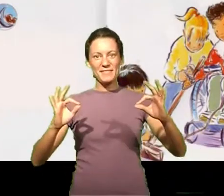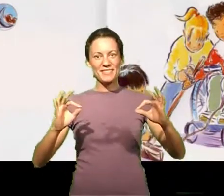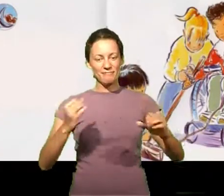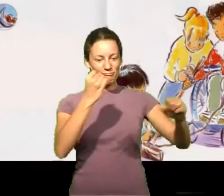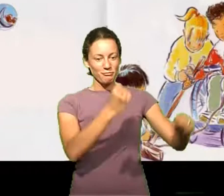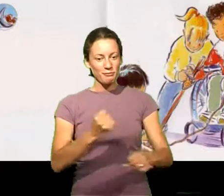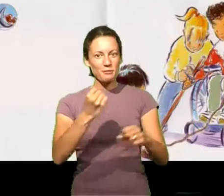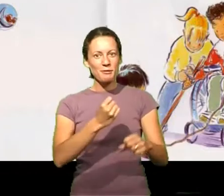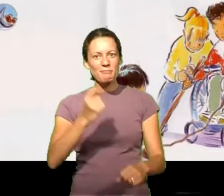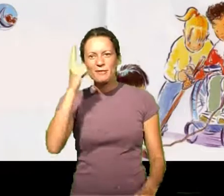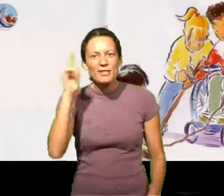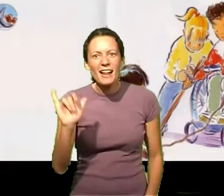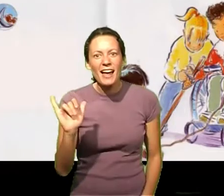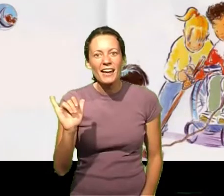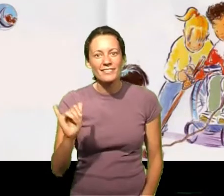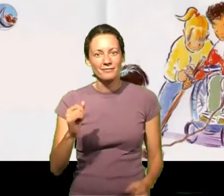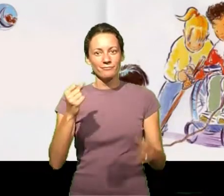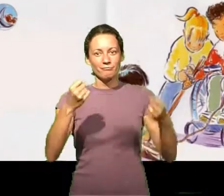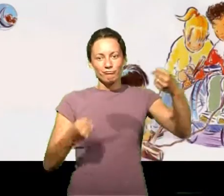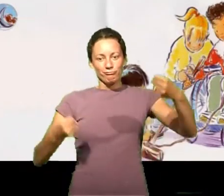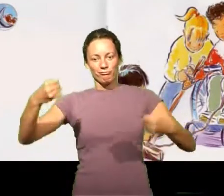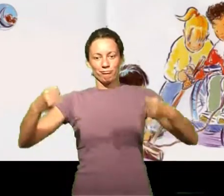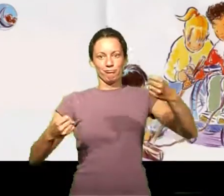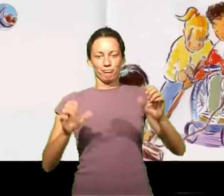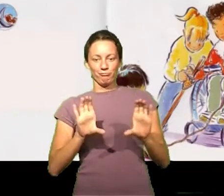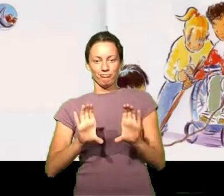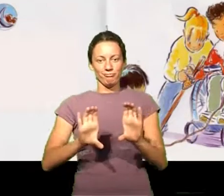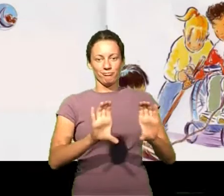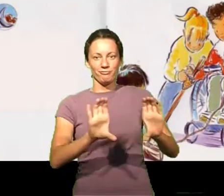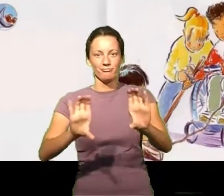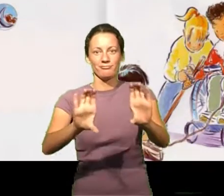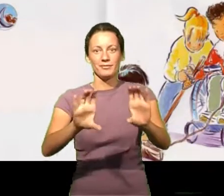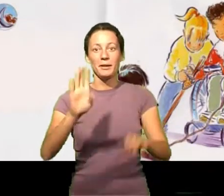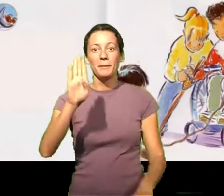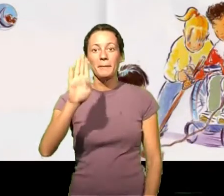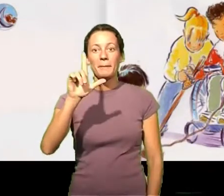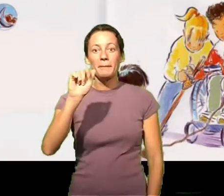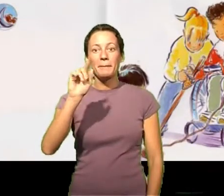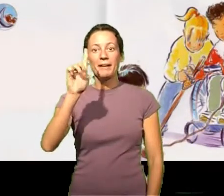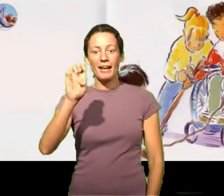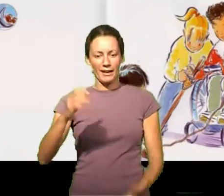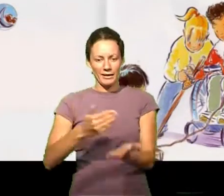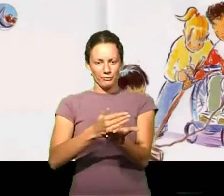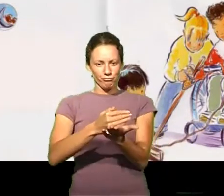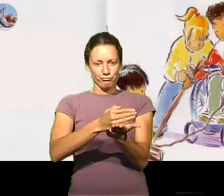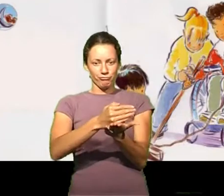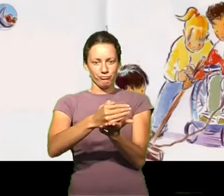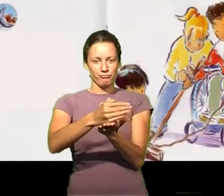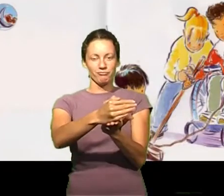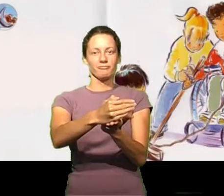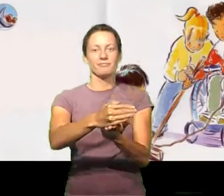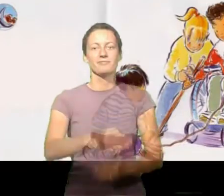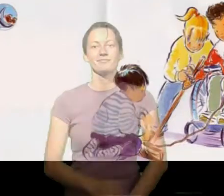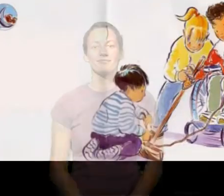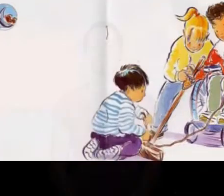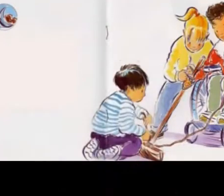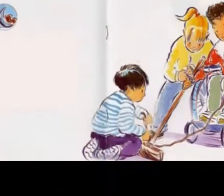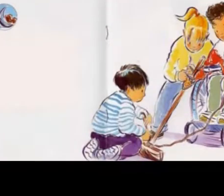Tie the rope to the other end, Jake, said Rob. This is just like a bulldozer. The broom is like the blade on the